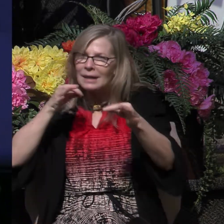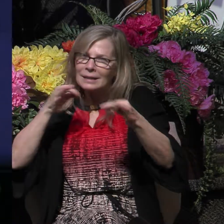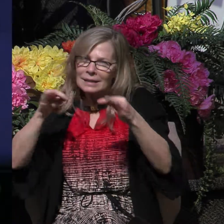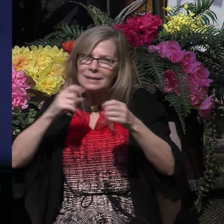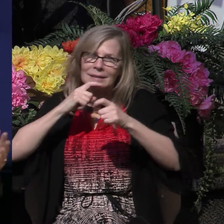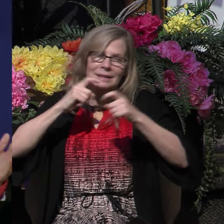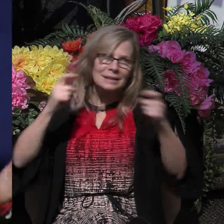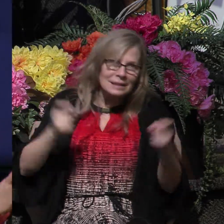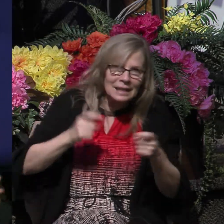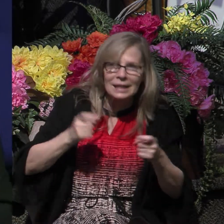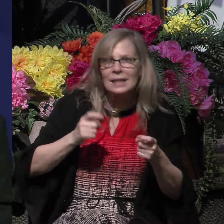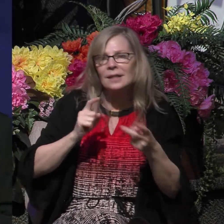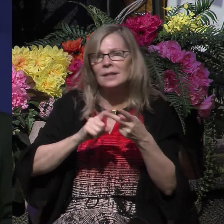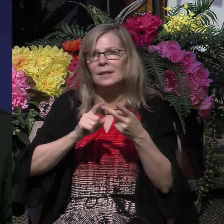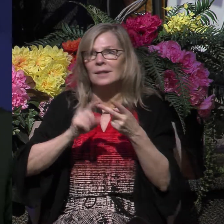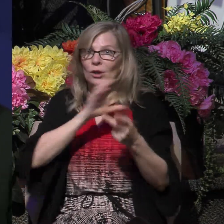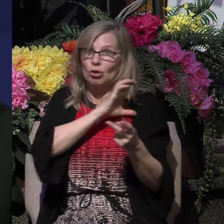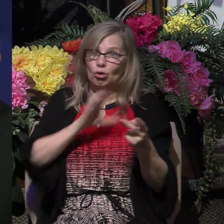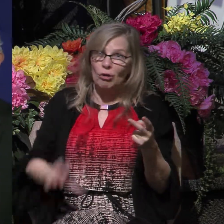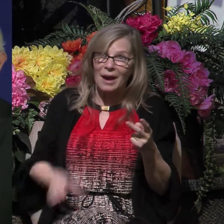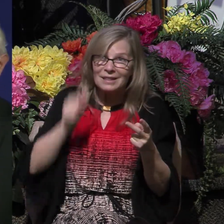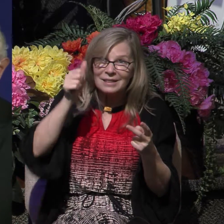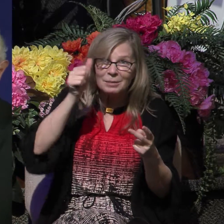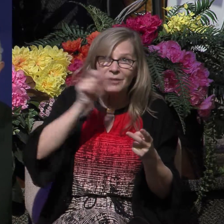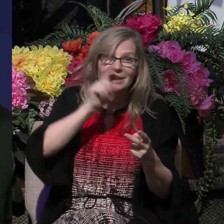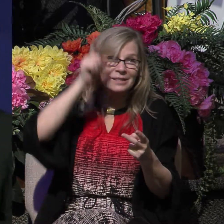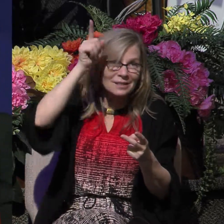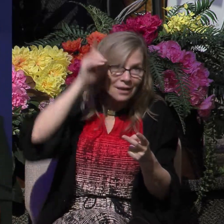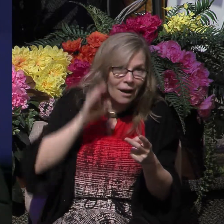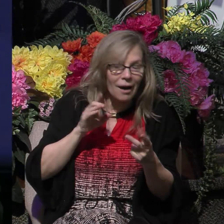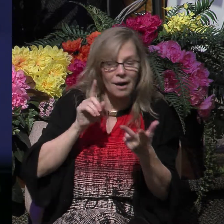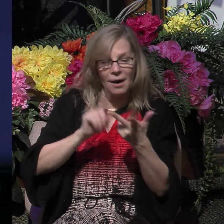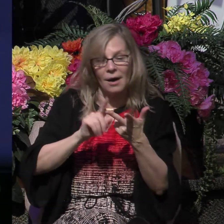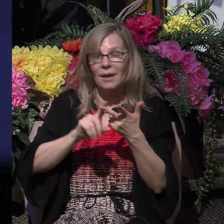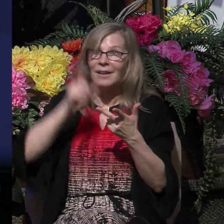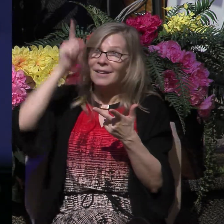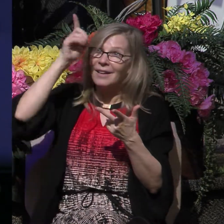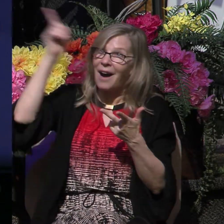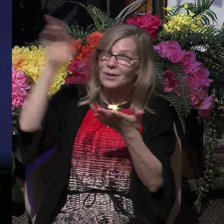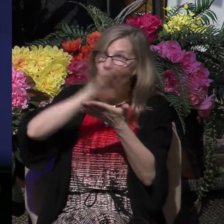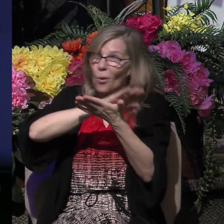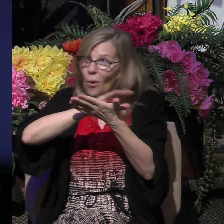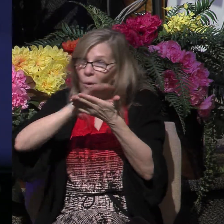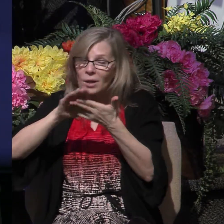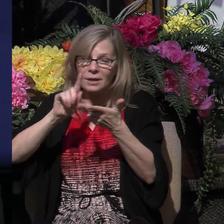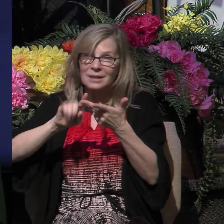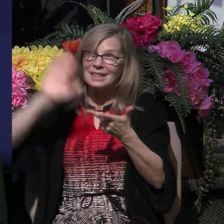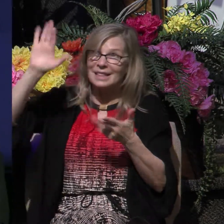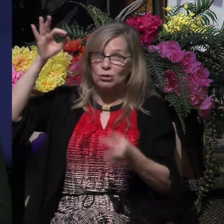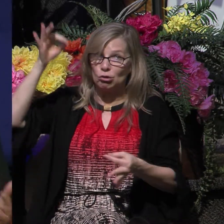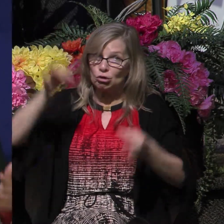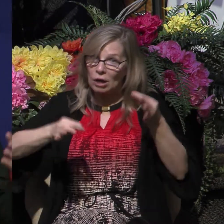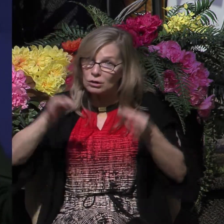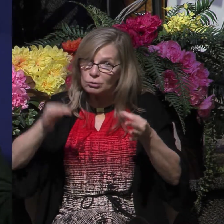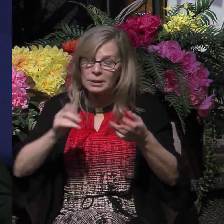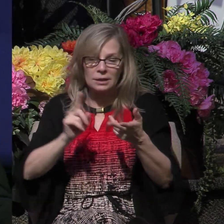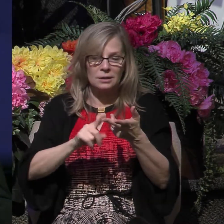the deity of Christ, God's holiness, God's judgment, faith and repentance,